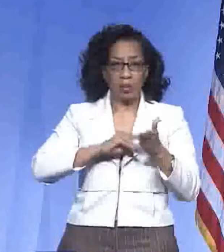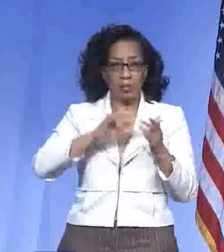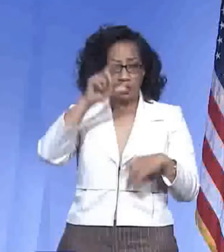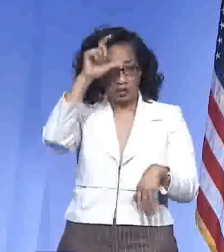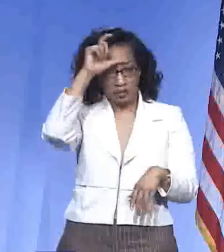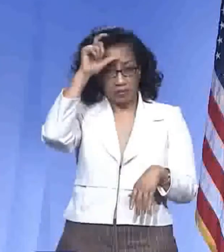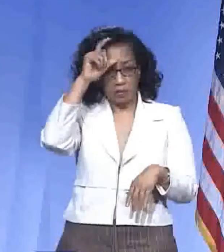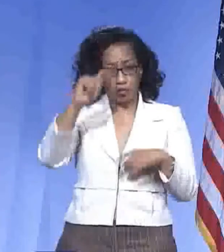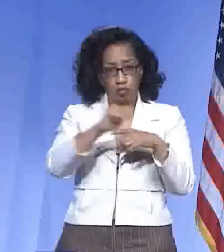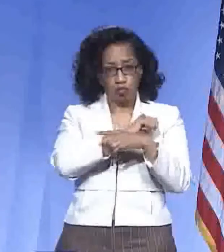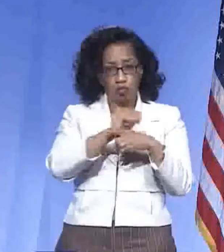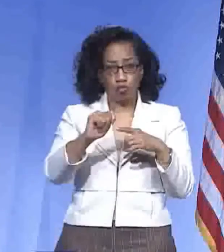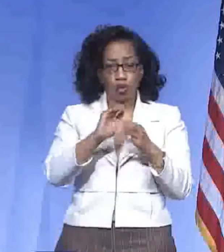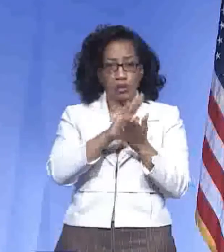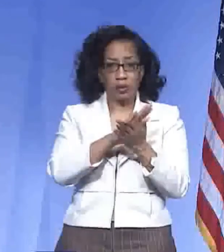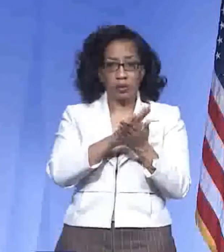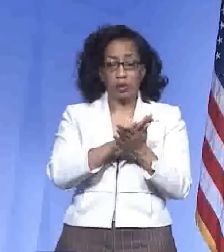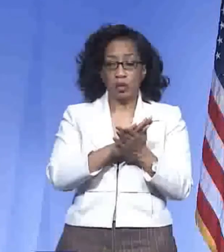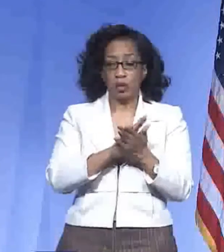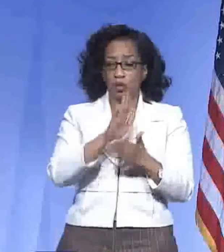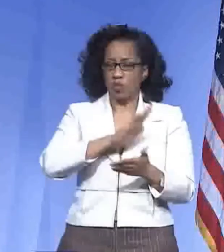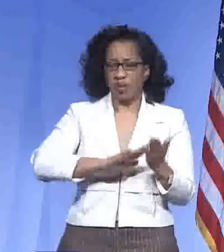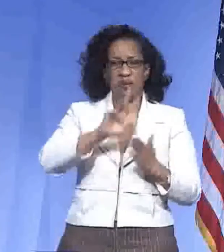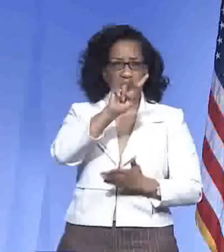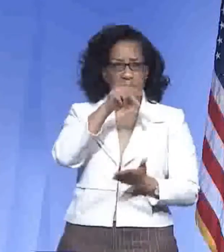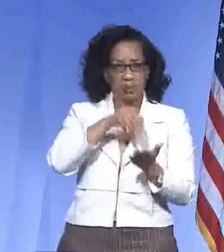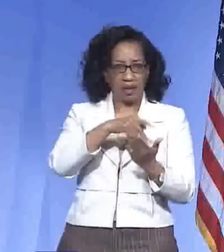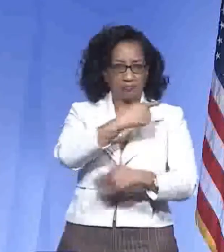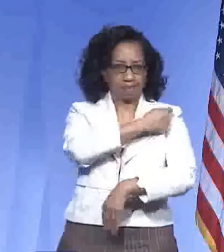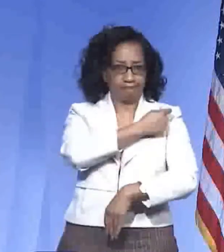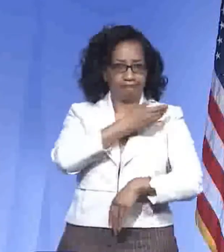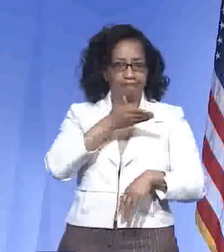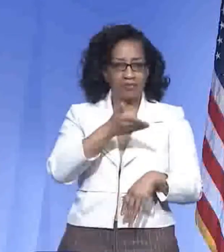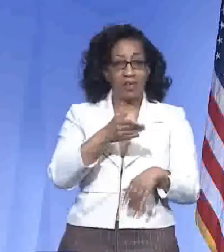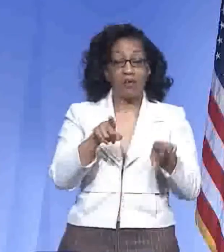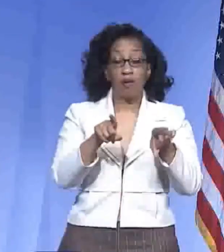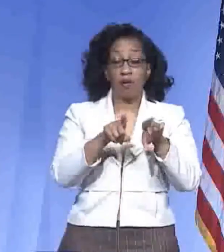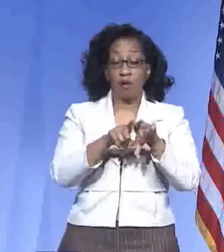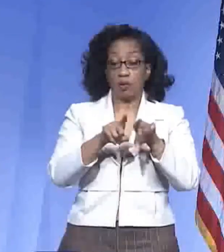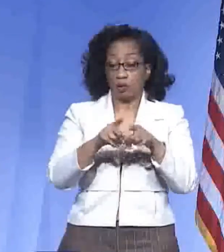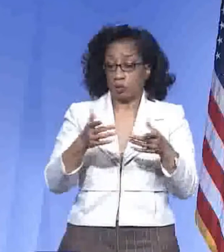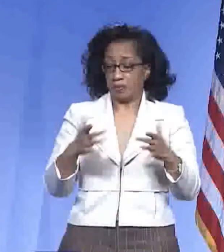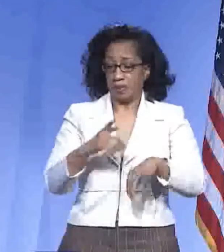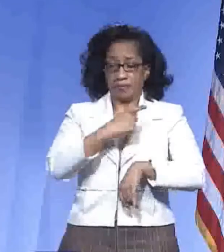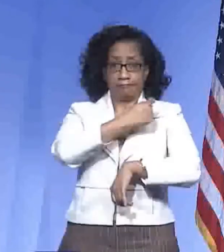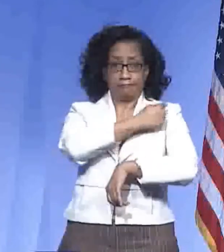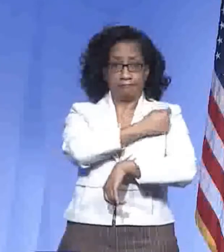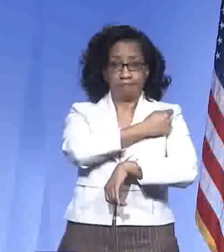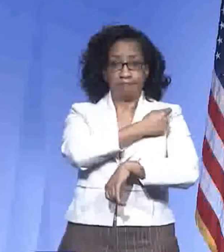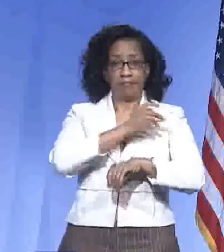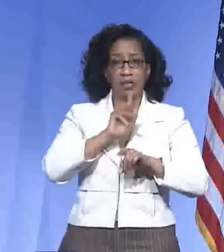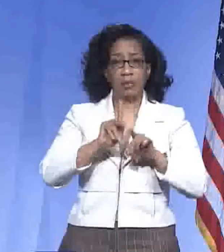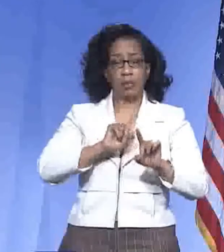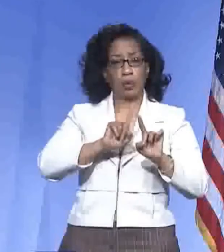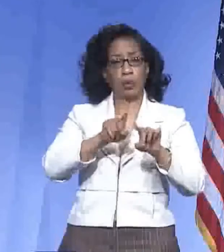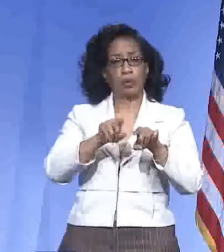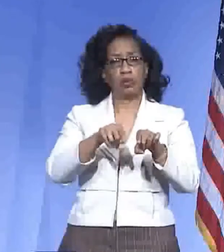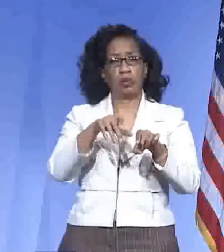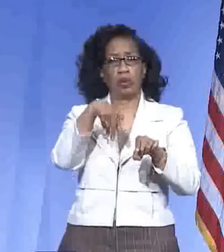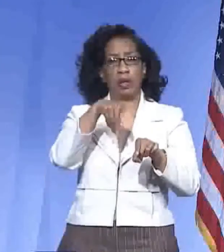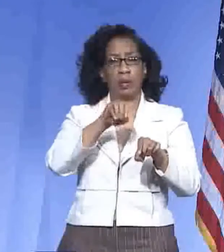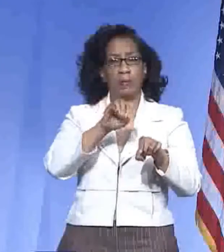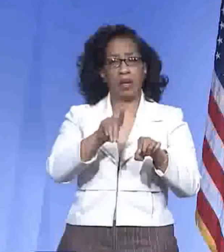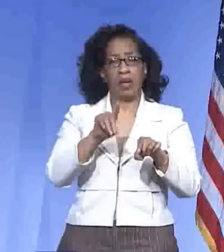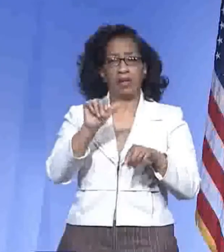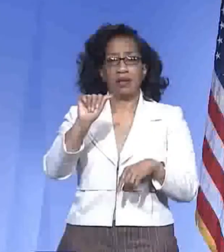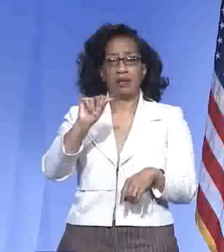we did about 2,000 doses at those sites. And then we also finished up vaccinating folks who had attended pods at the Anointed